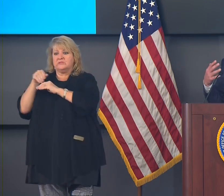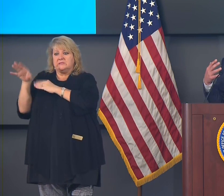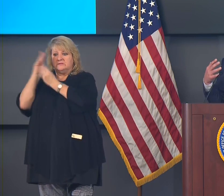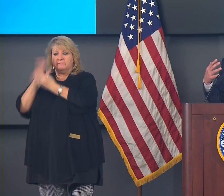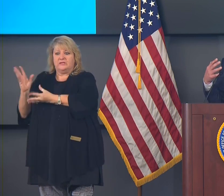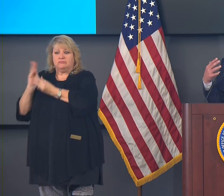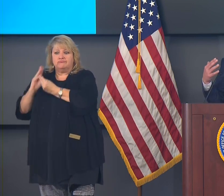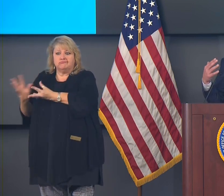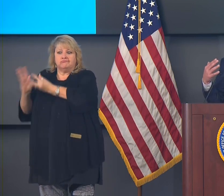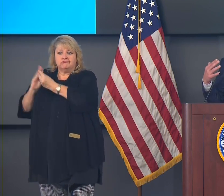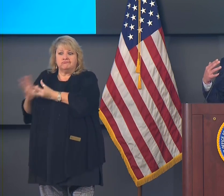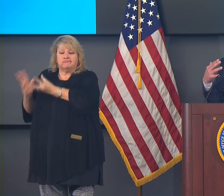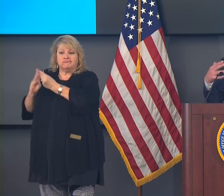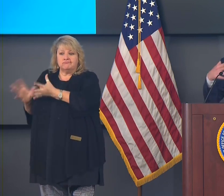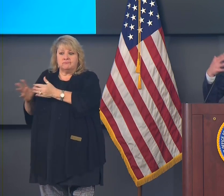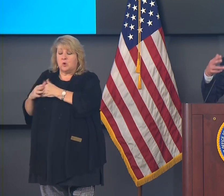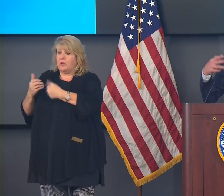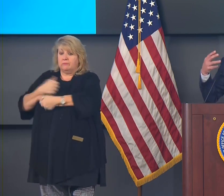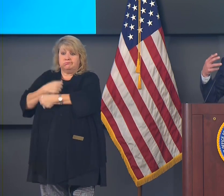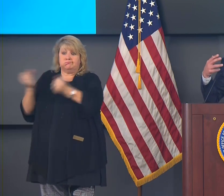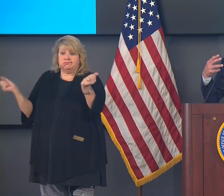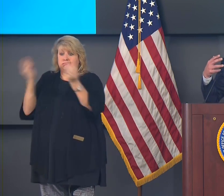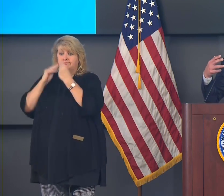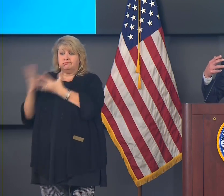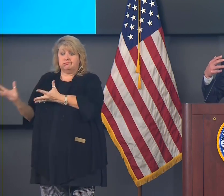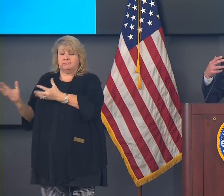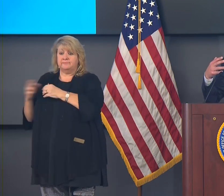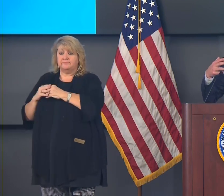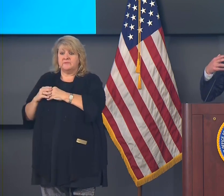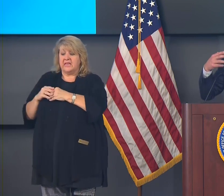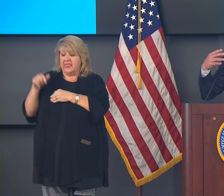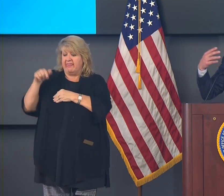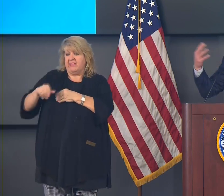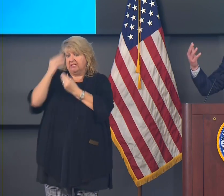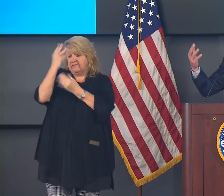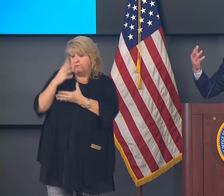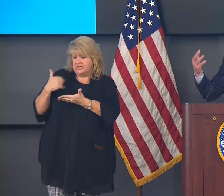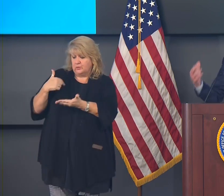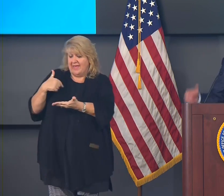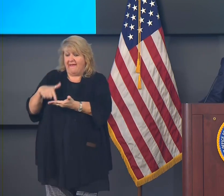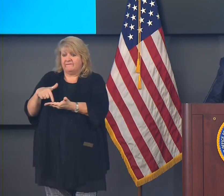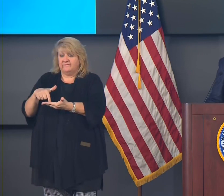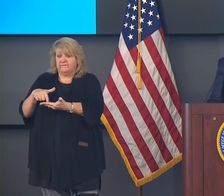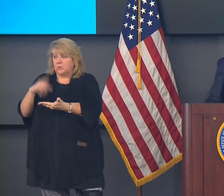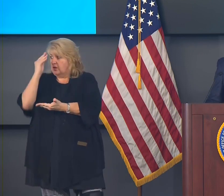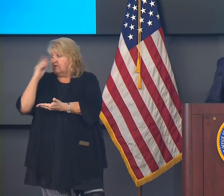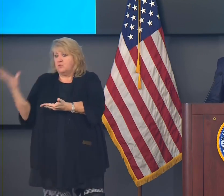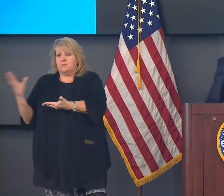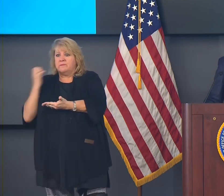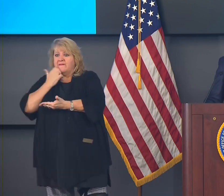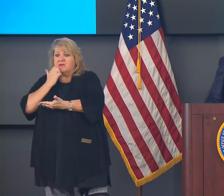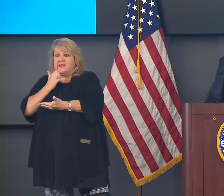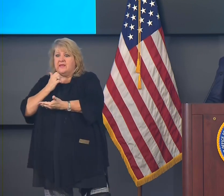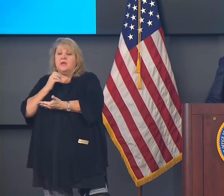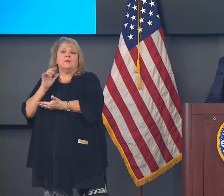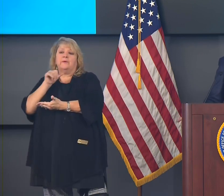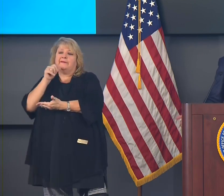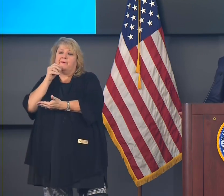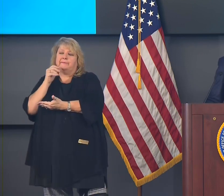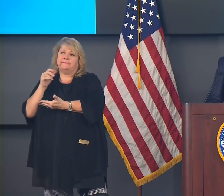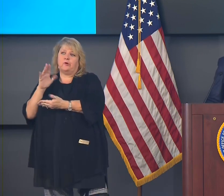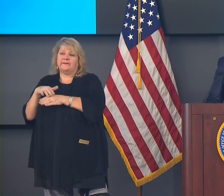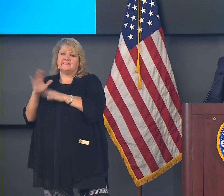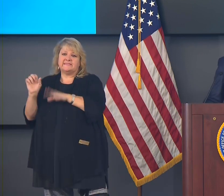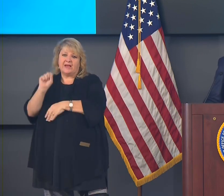And we have complete transparency on the data that we're relying upon because we update it every day except for Saturday. We